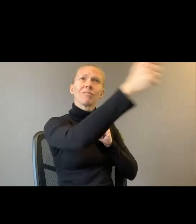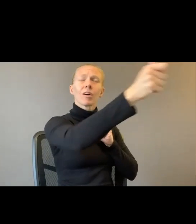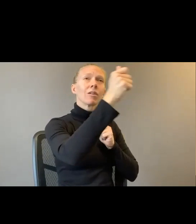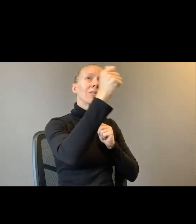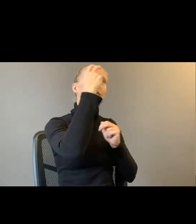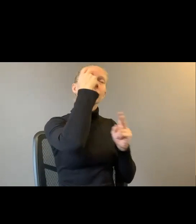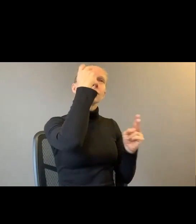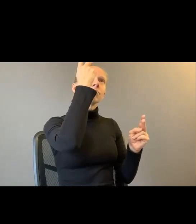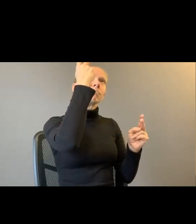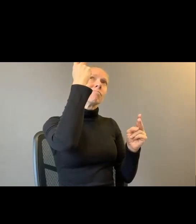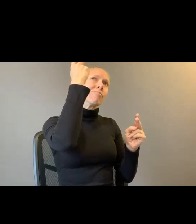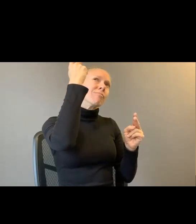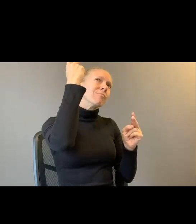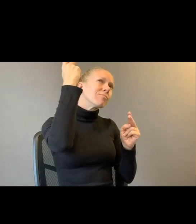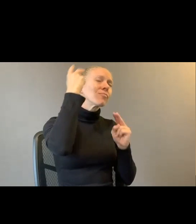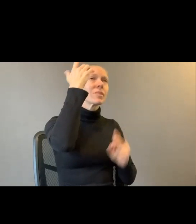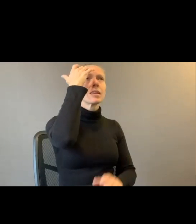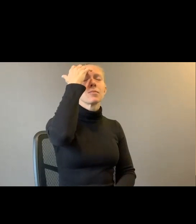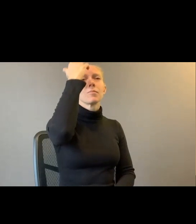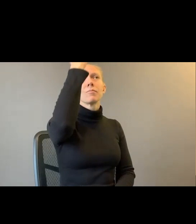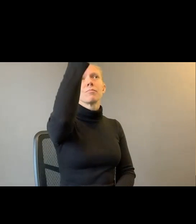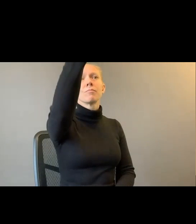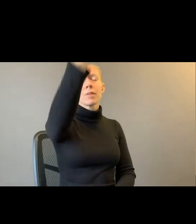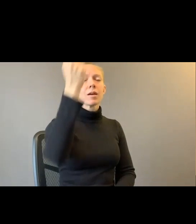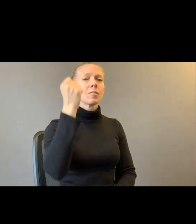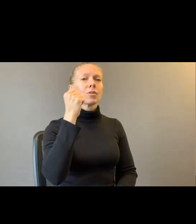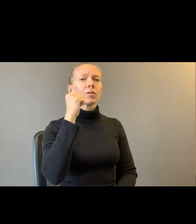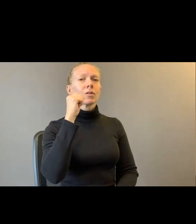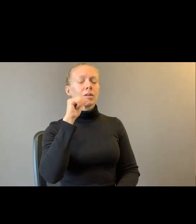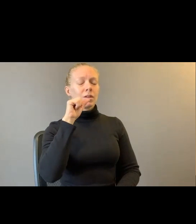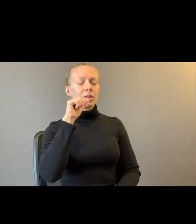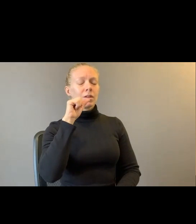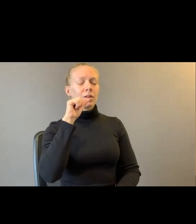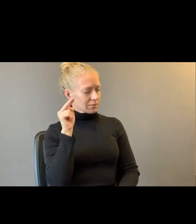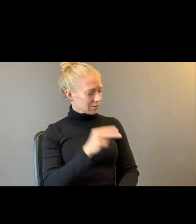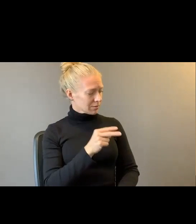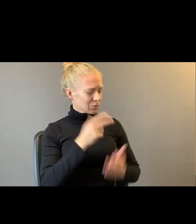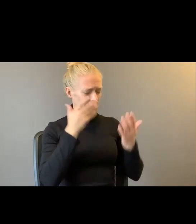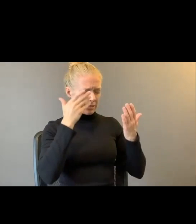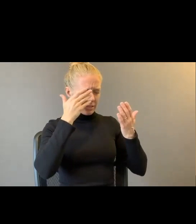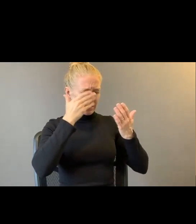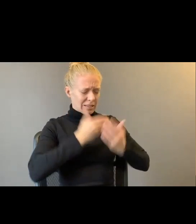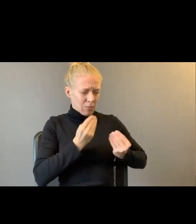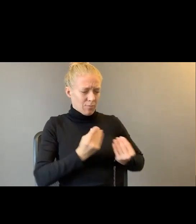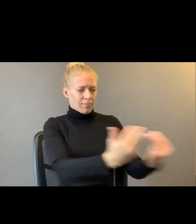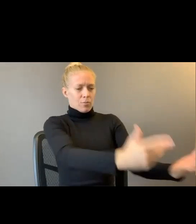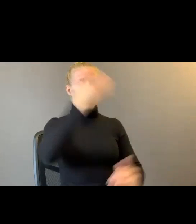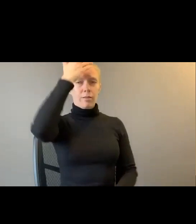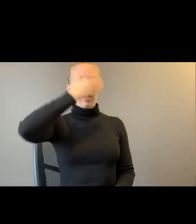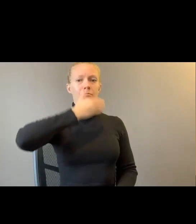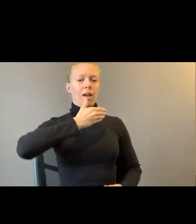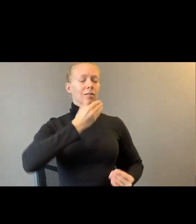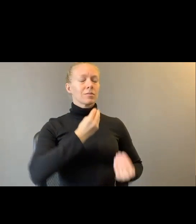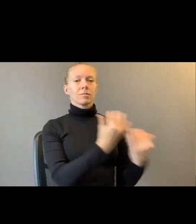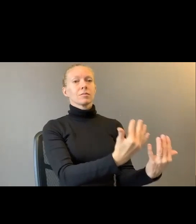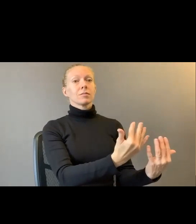turn their engine toward. A deep is burn my mass. When I see a woman